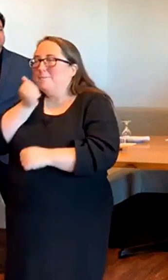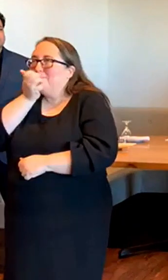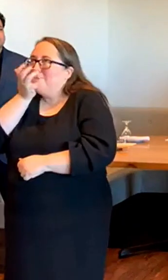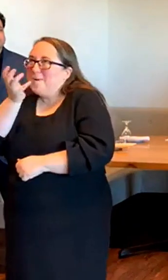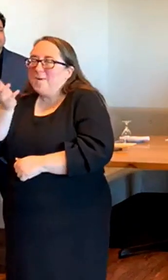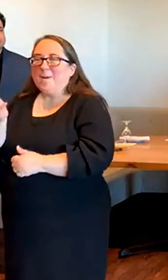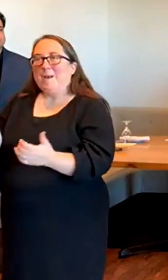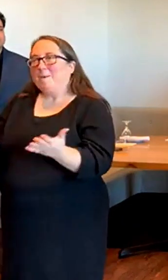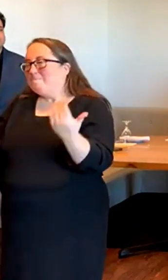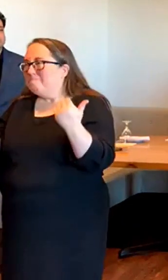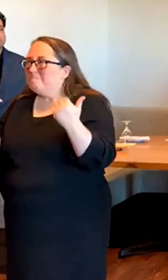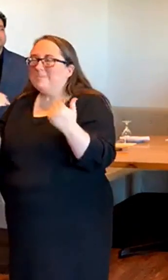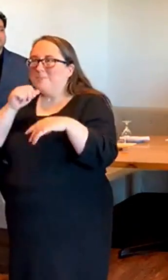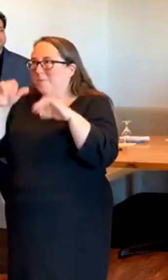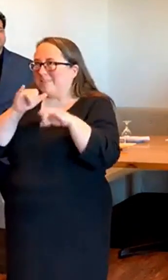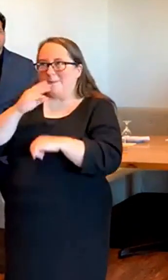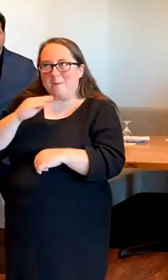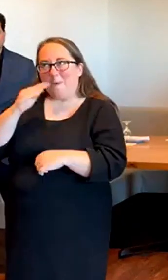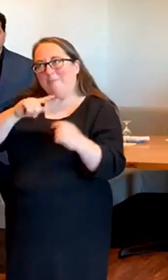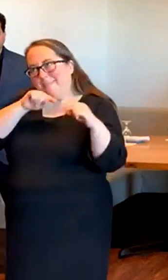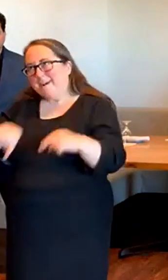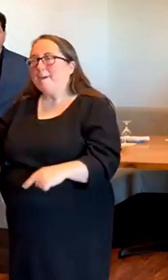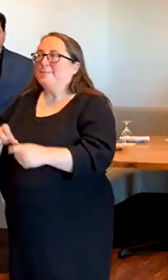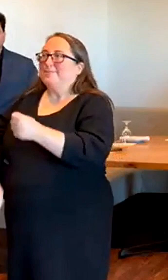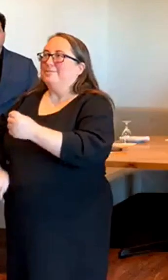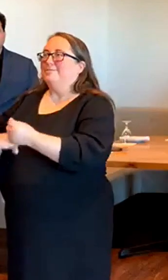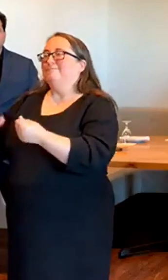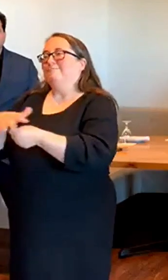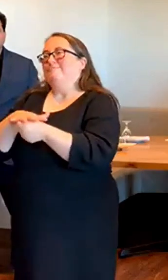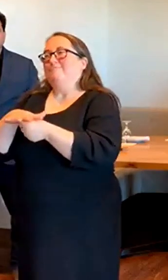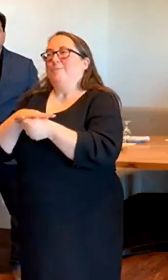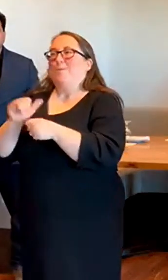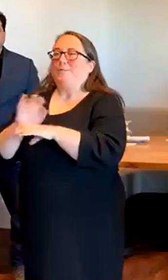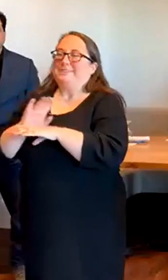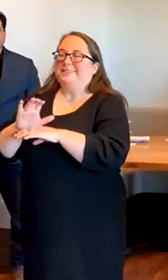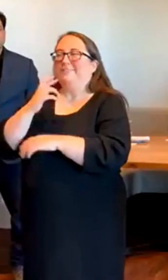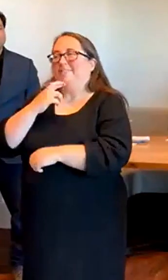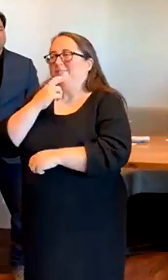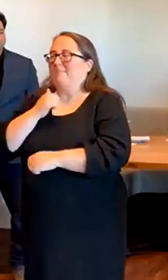to stay in, so get out and support our small restaurants and businesses. Thank you.